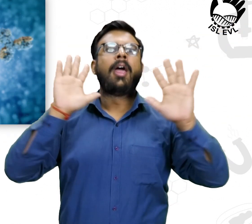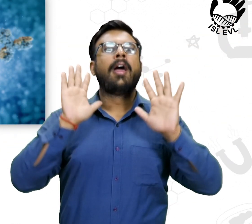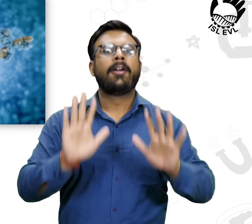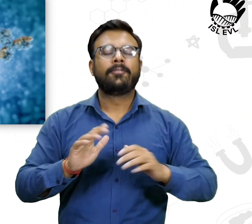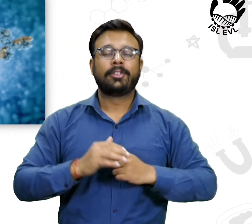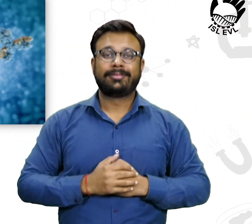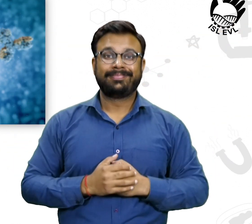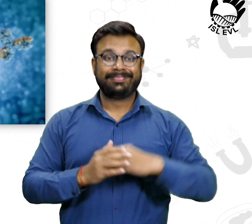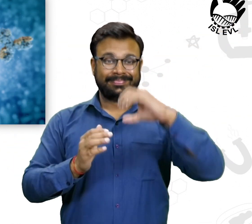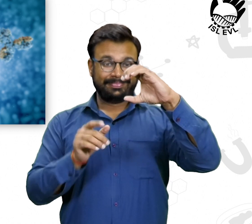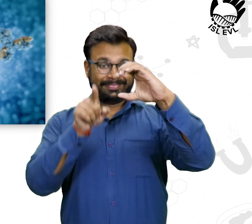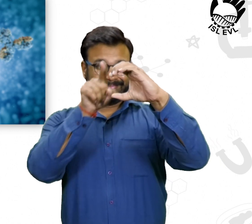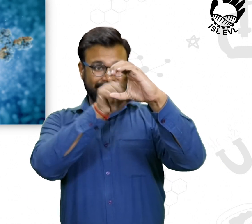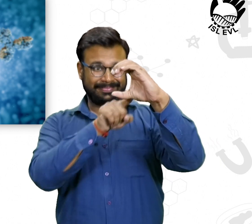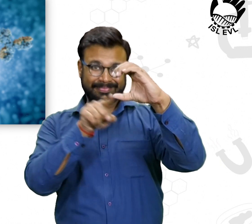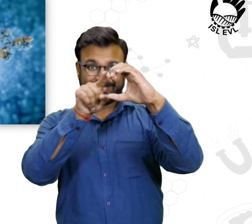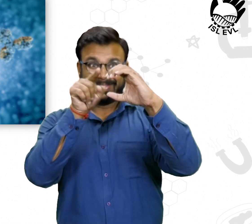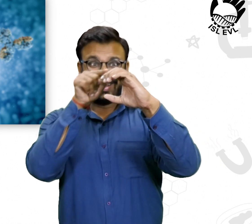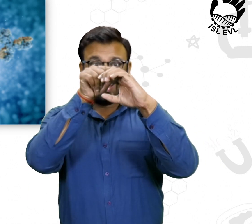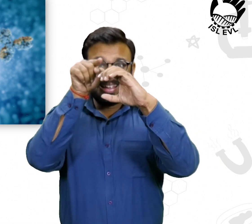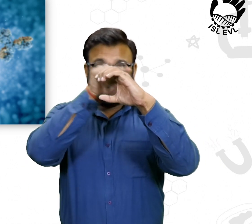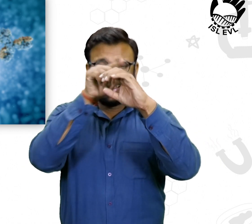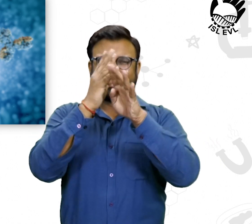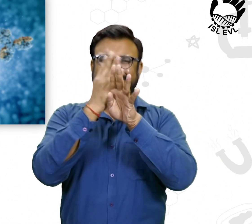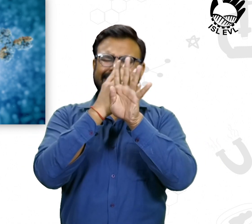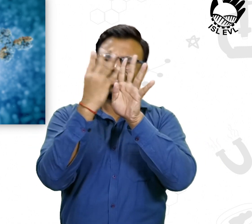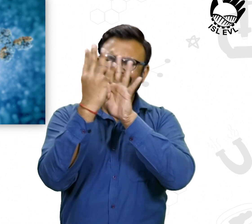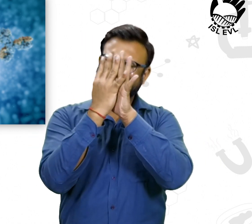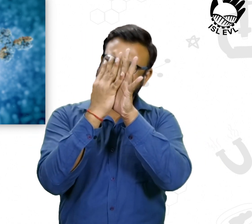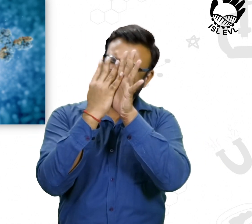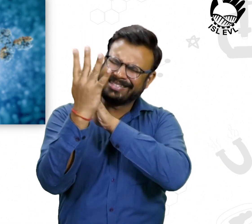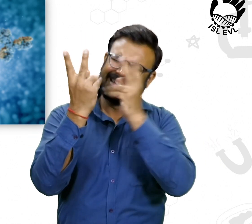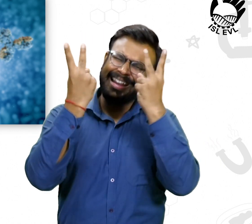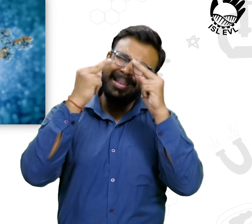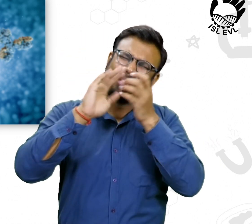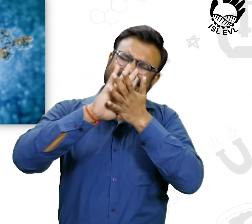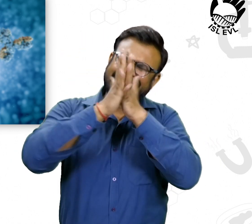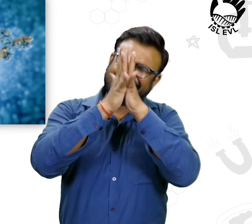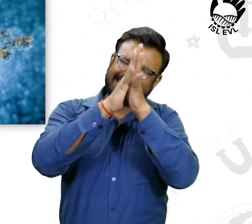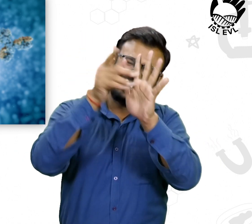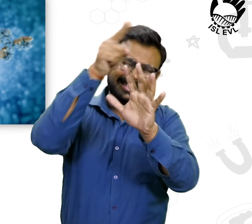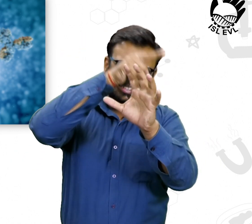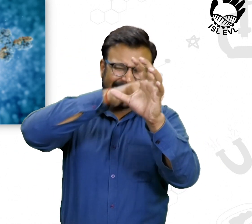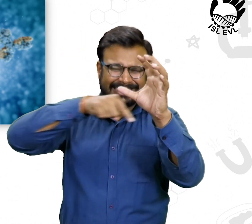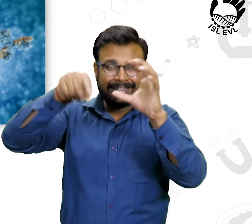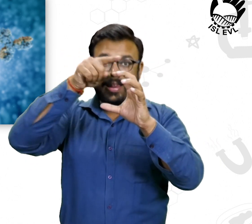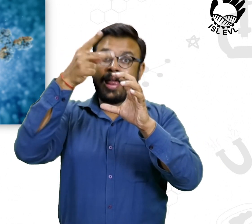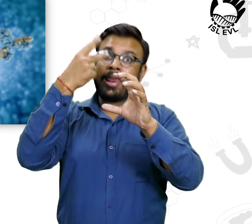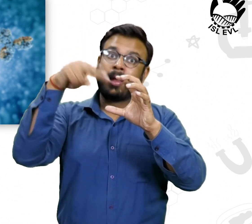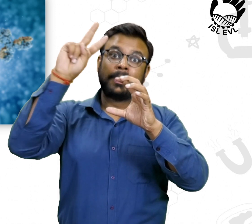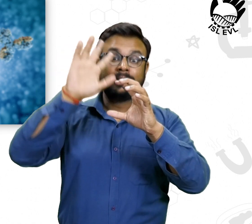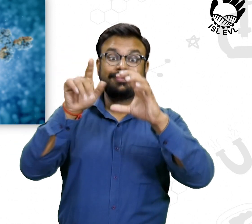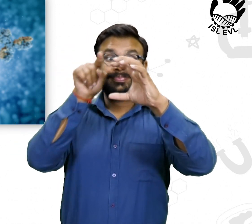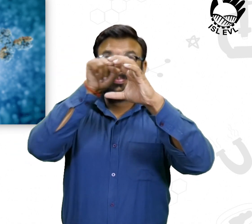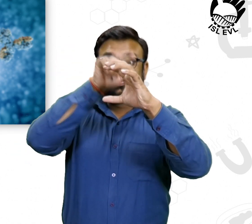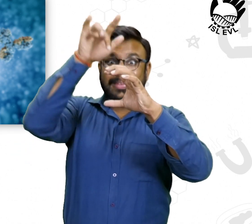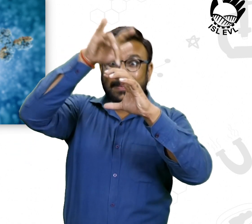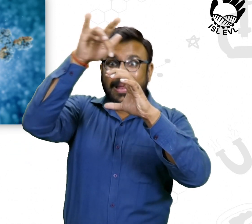A cell is a crowded space, a busy place where